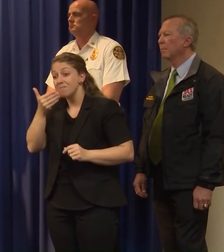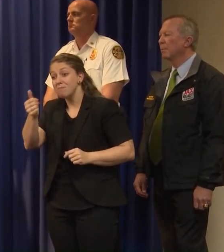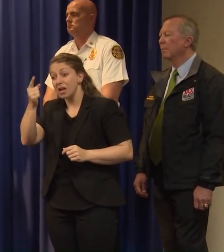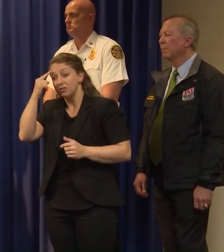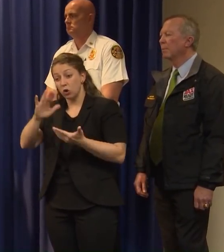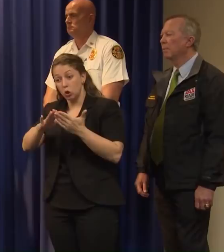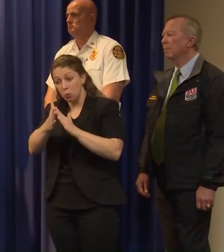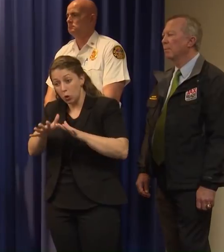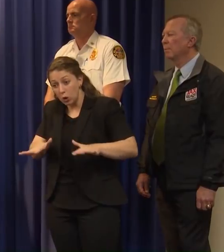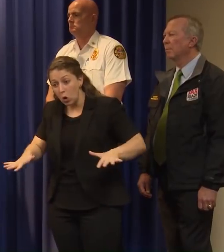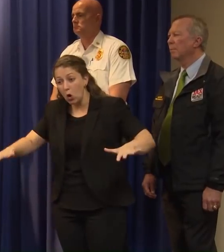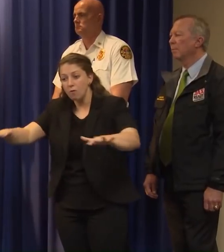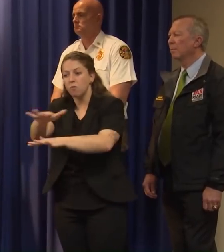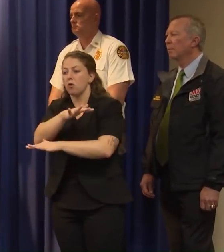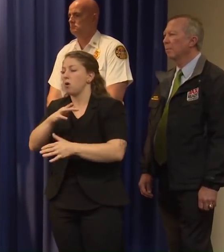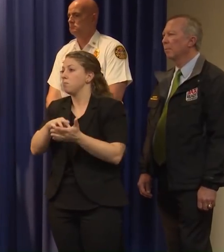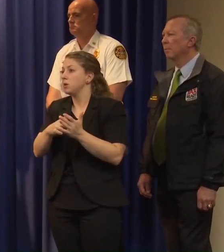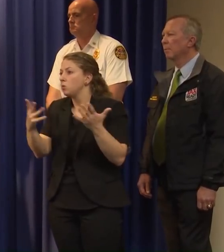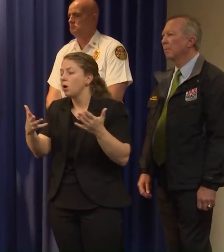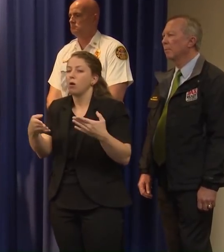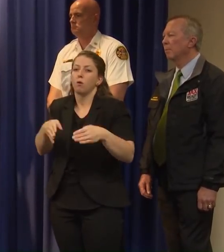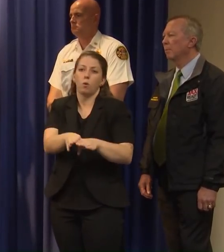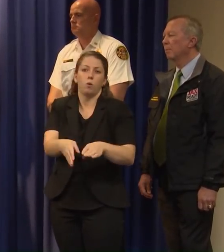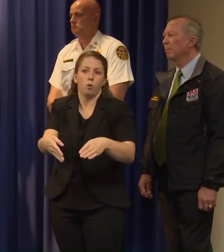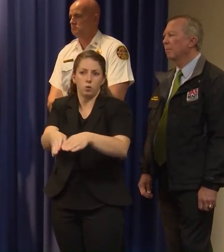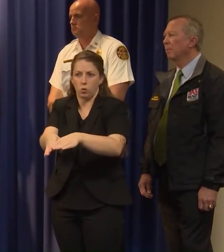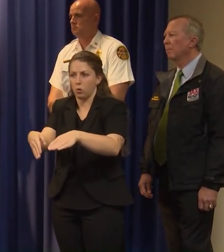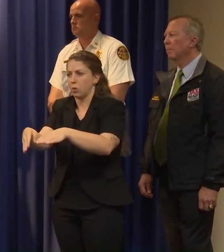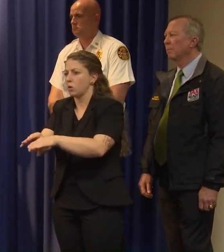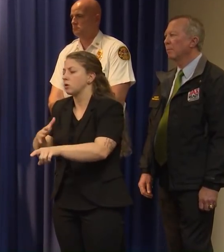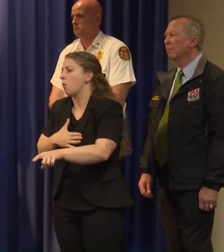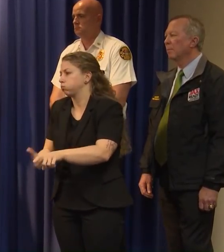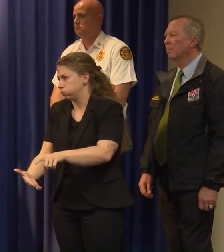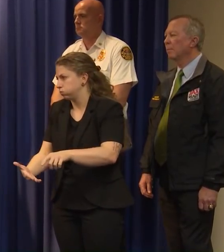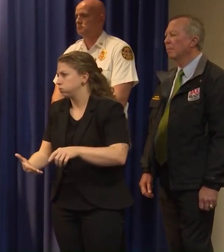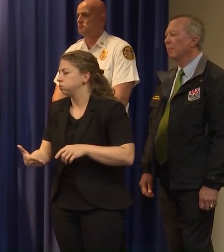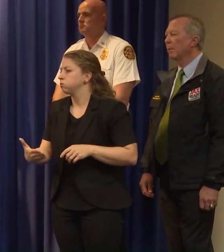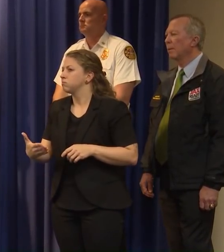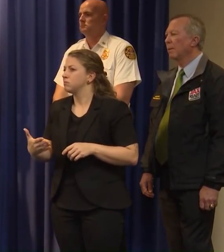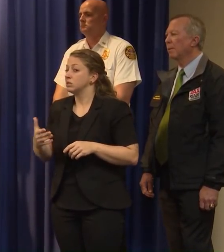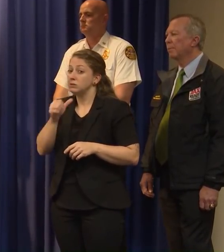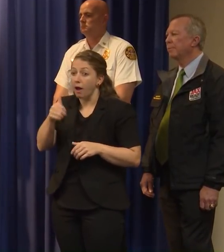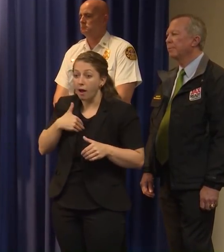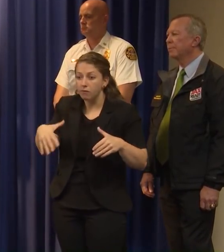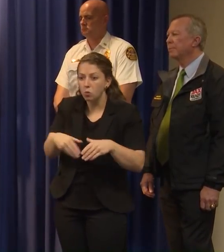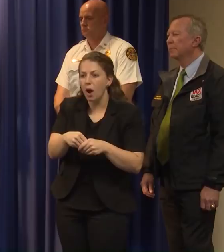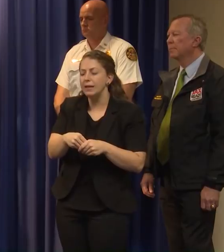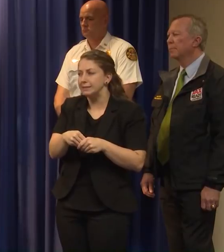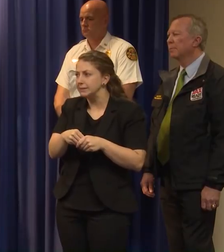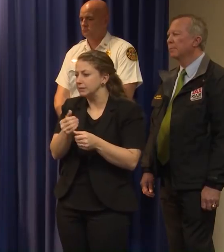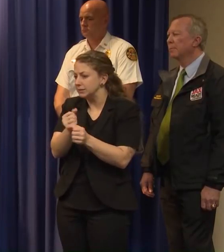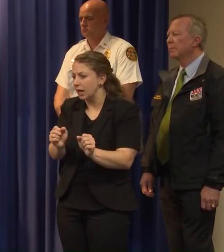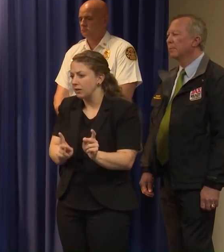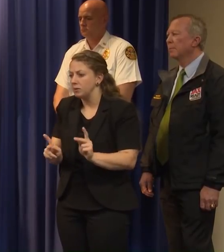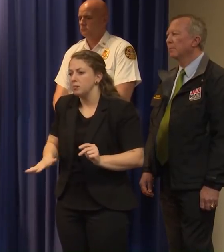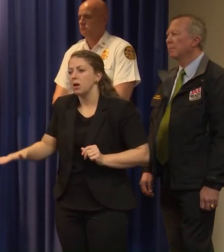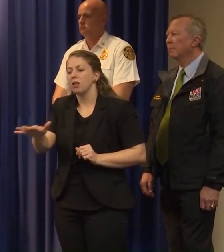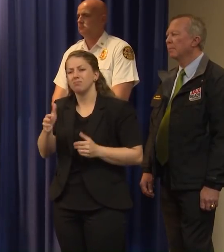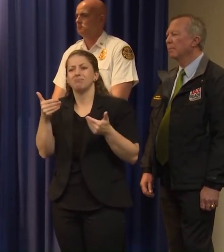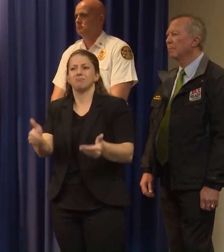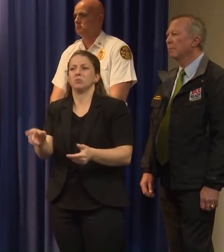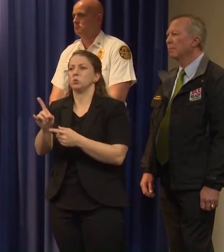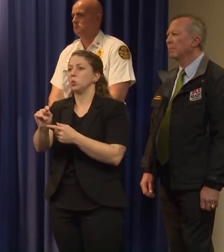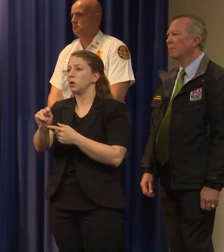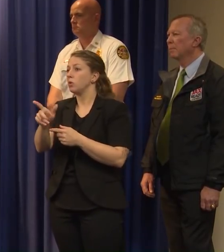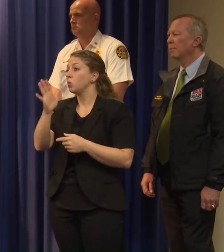facility or not having that, that wedding, let's do that. And so, you know, we, you know, you're not going to see police officers